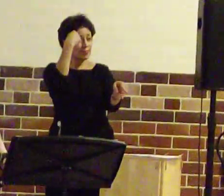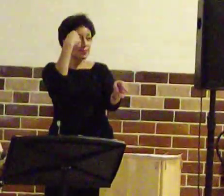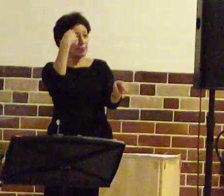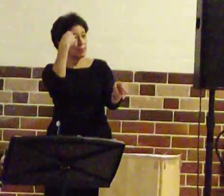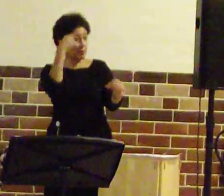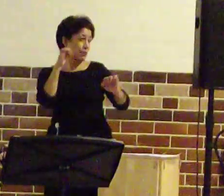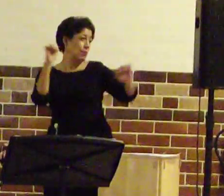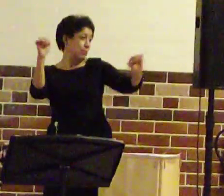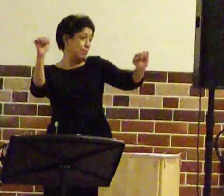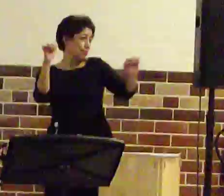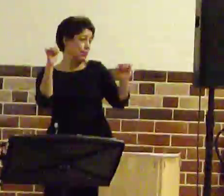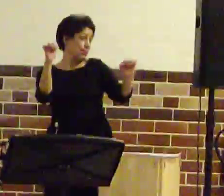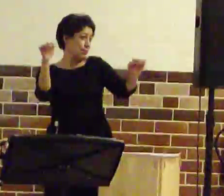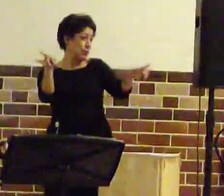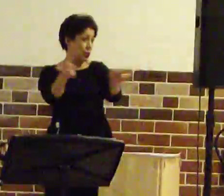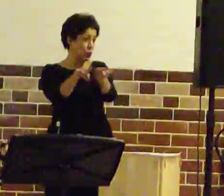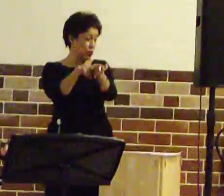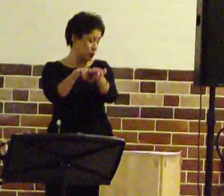hero too.